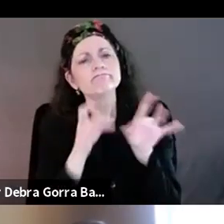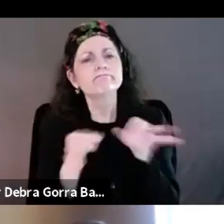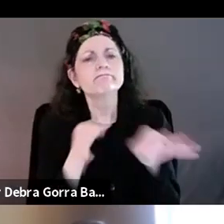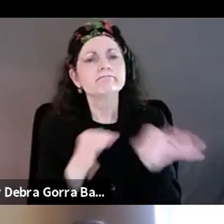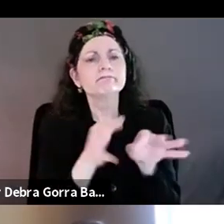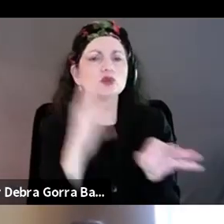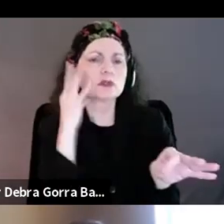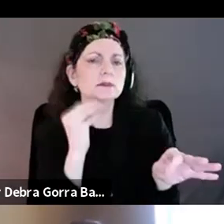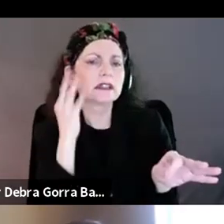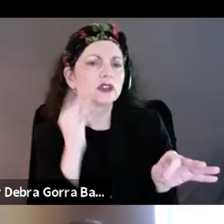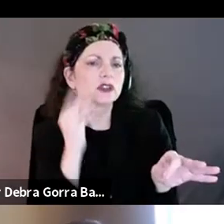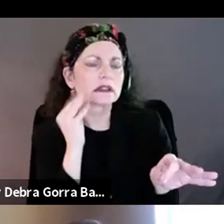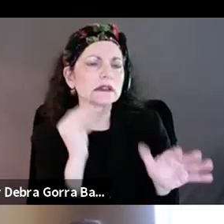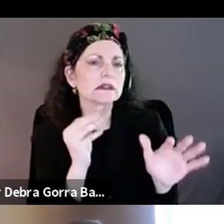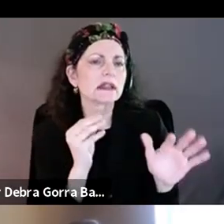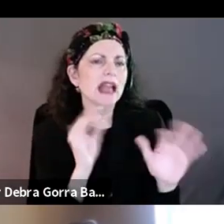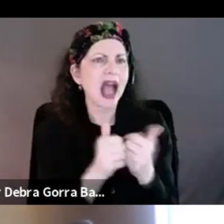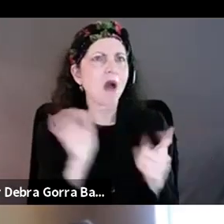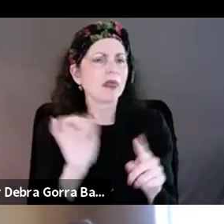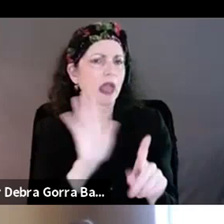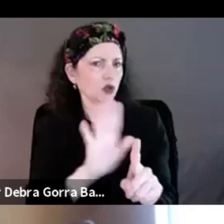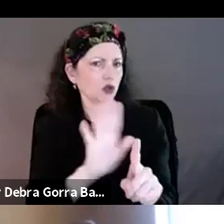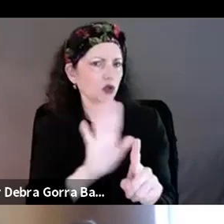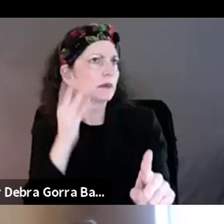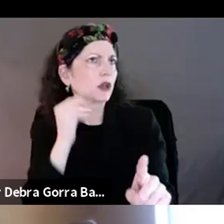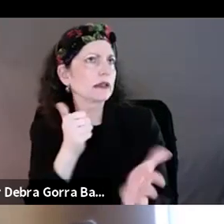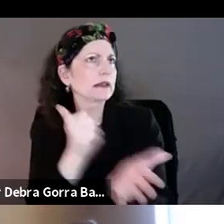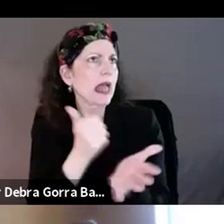inform what you came up with for Crip Camp.